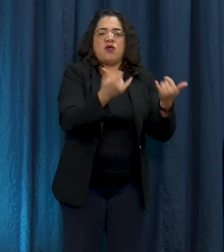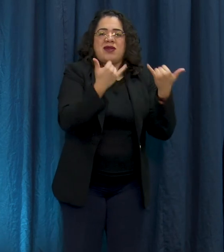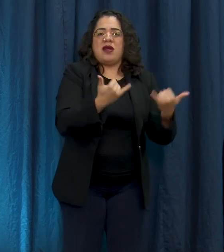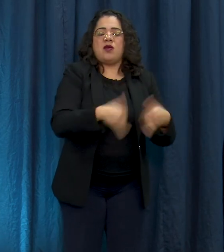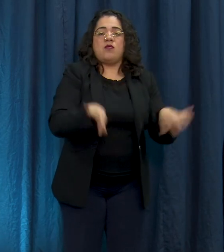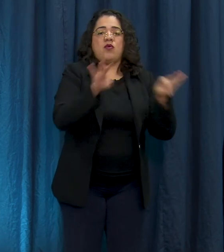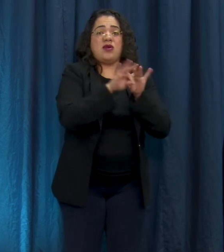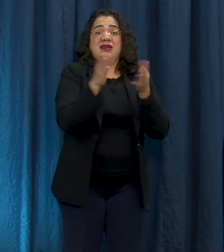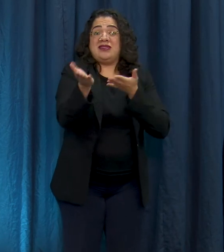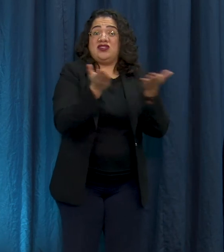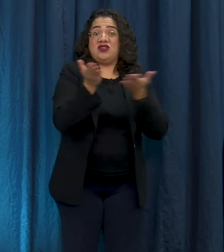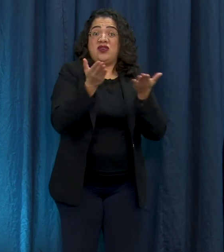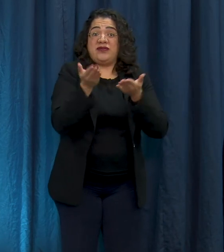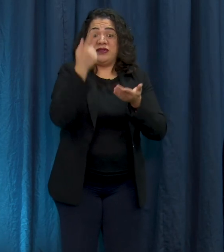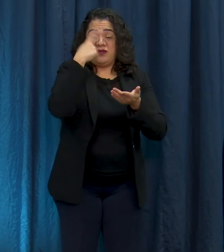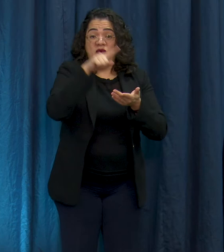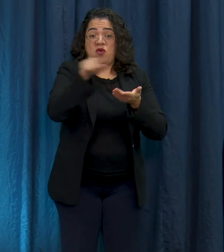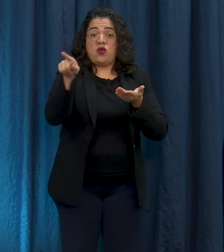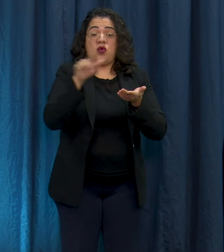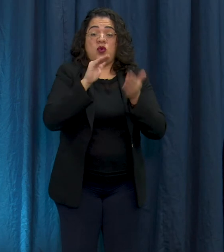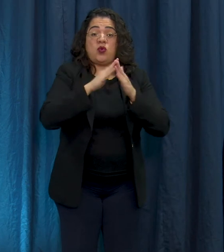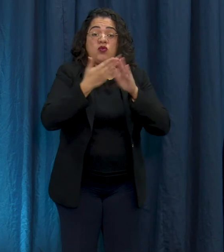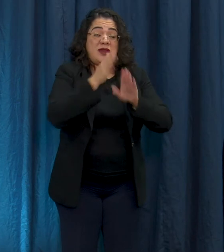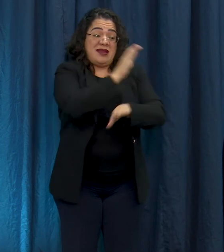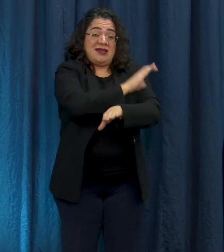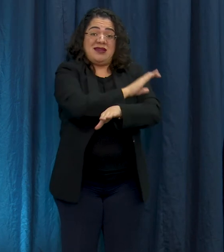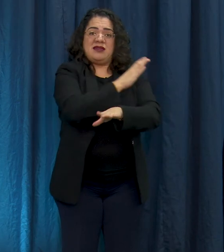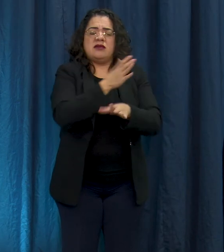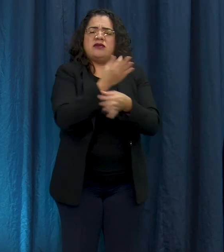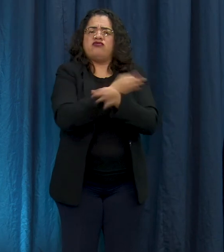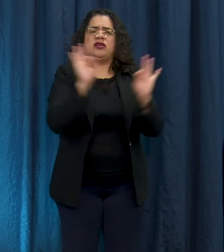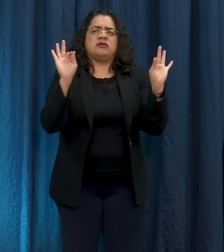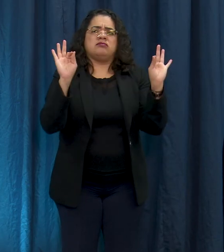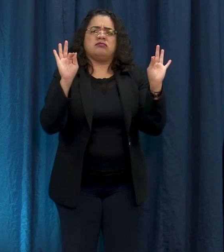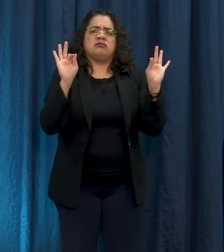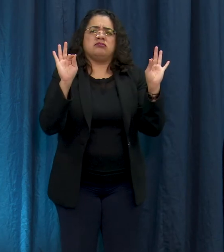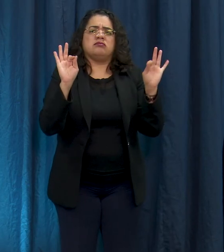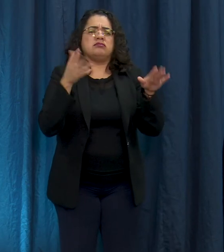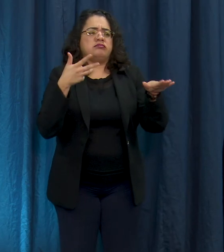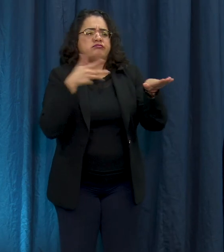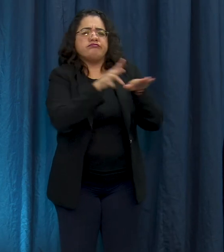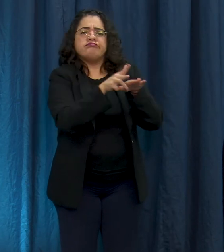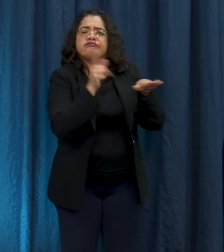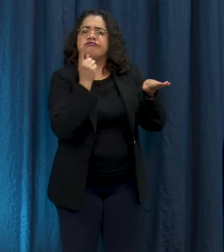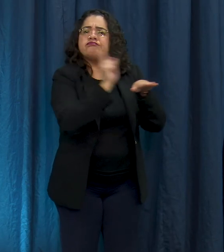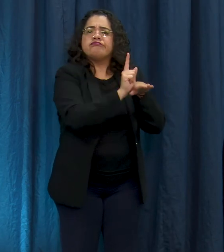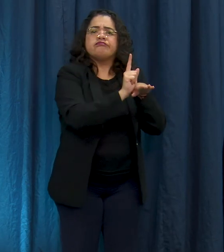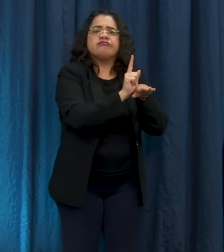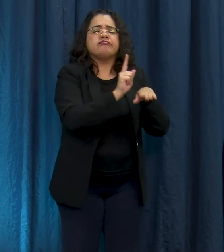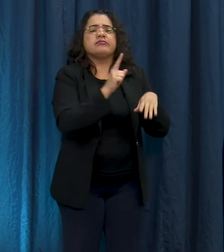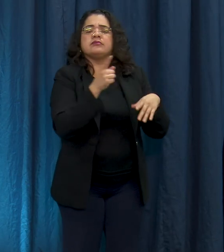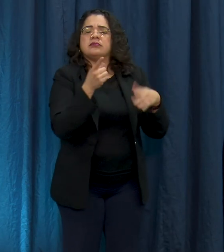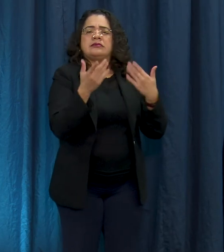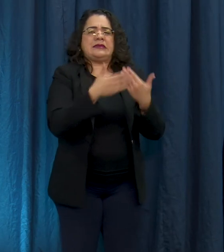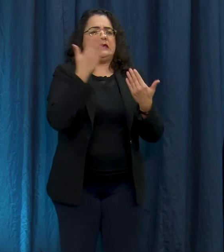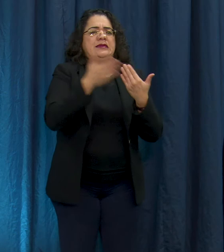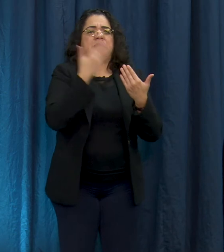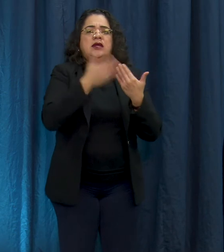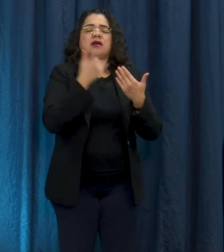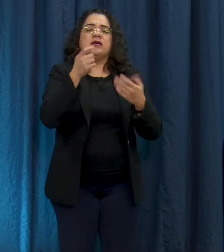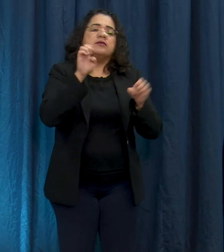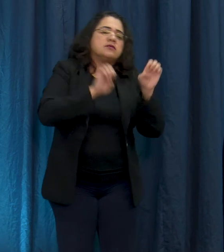Estos servicios son gratuitos y serán tipo auto servicio o como se dice en inglés drive-thru. Este servicio proporcionará